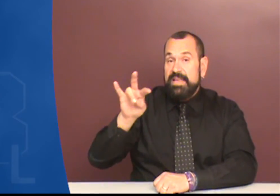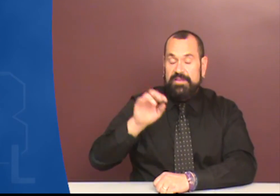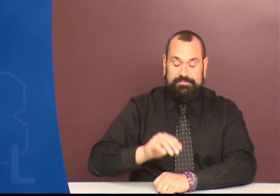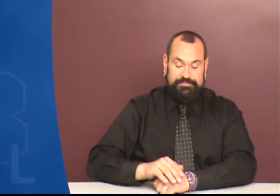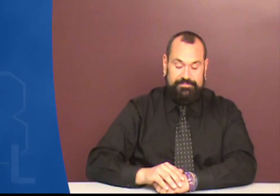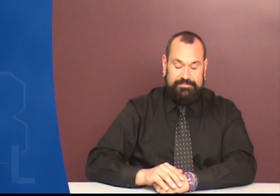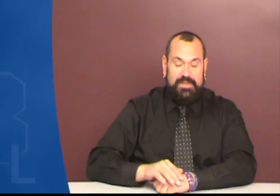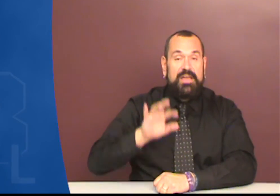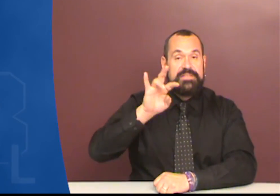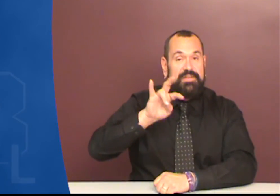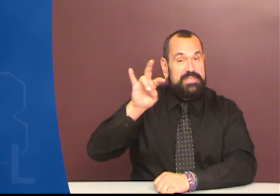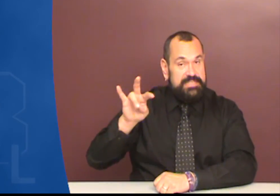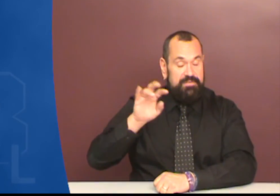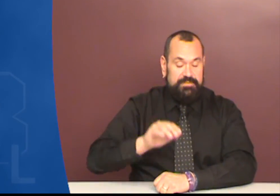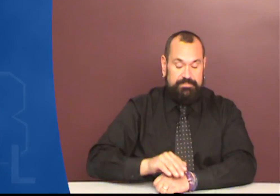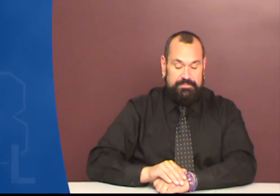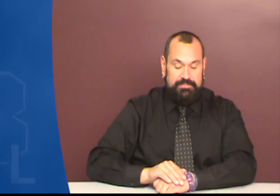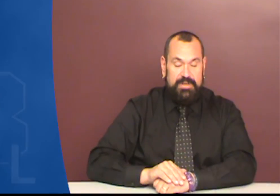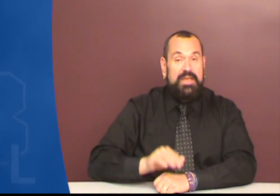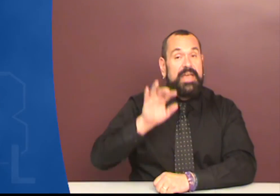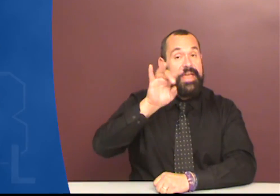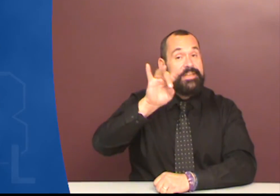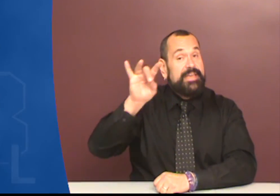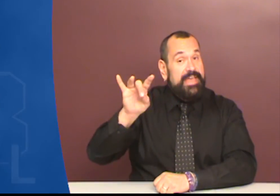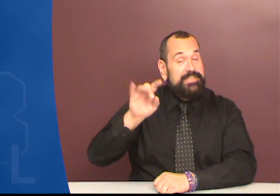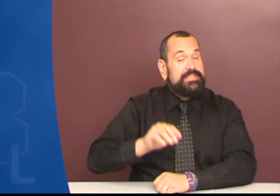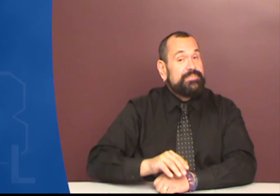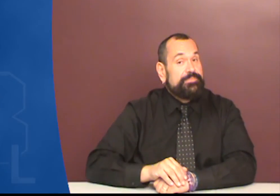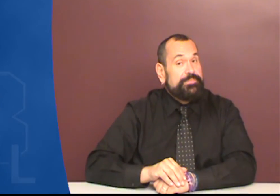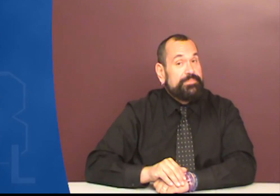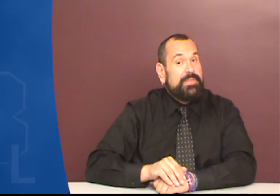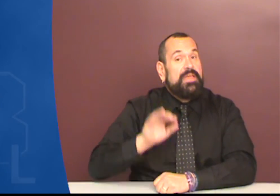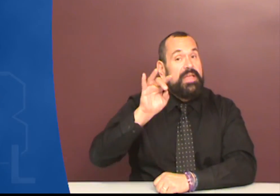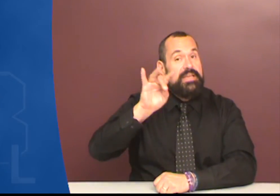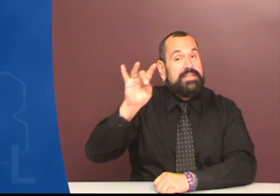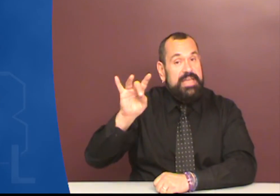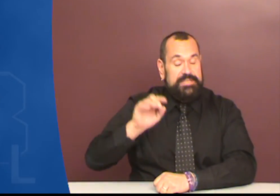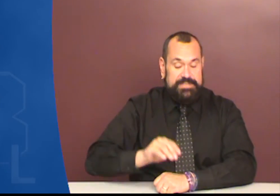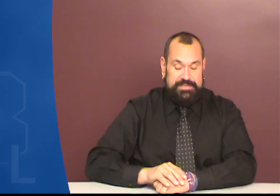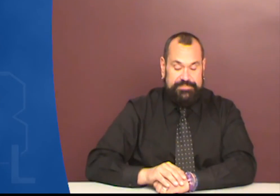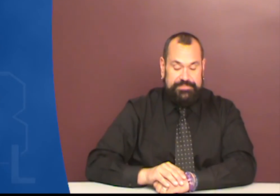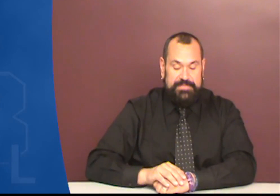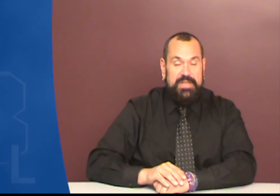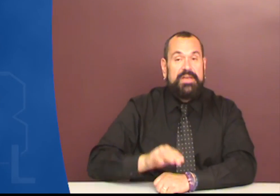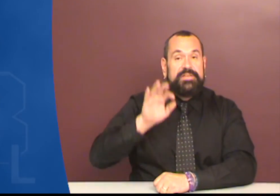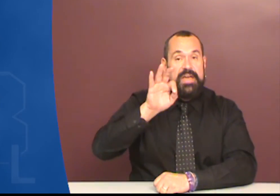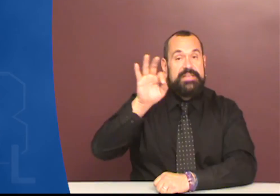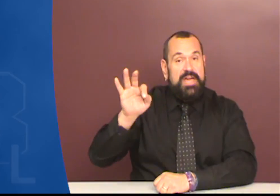77 77 88 88 99